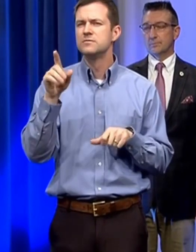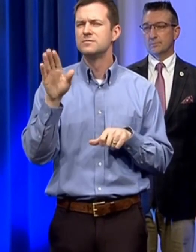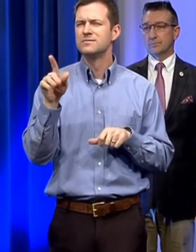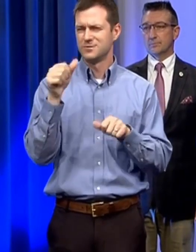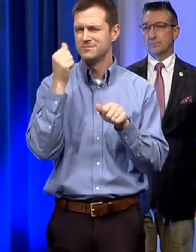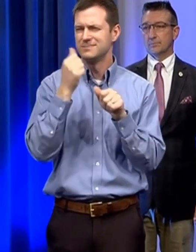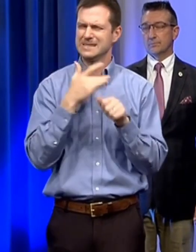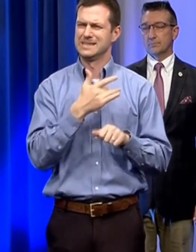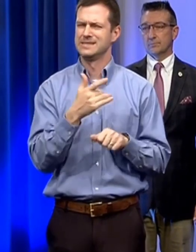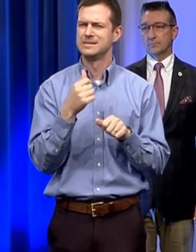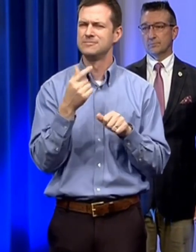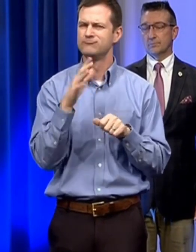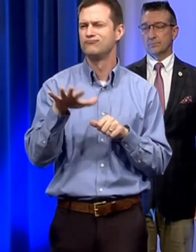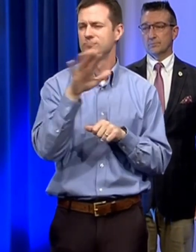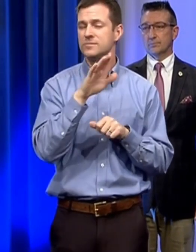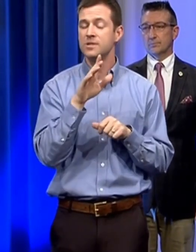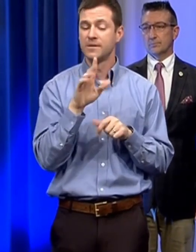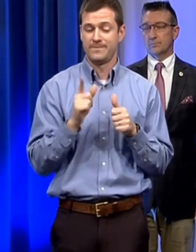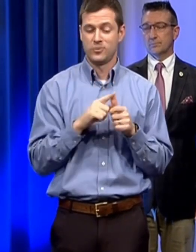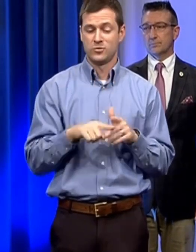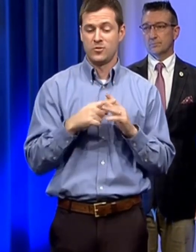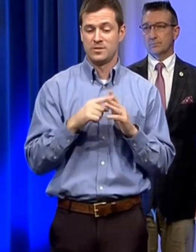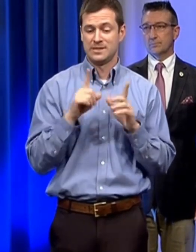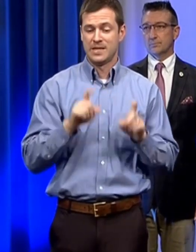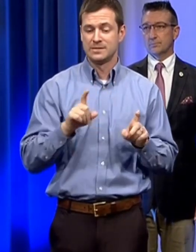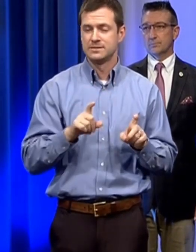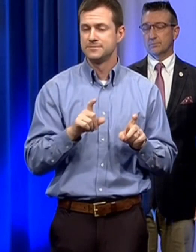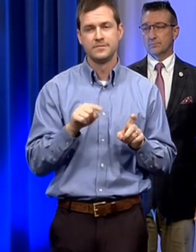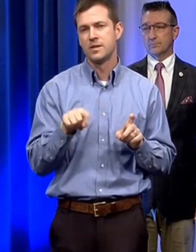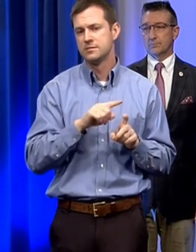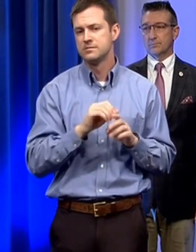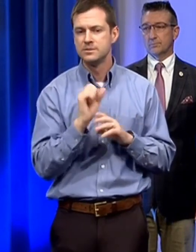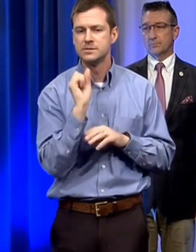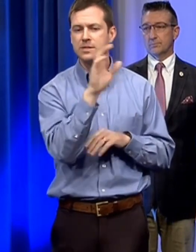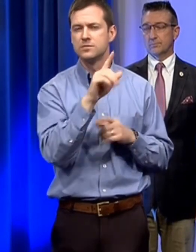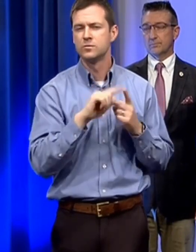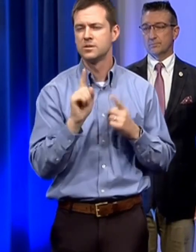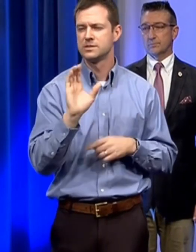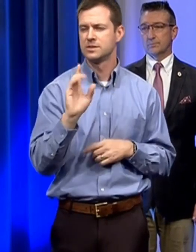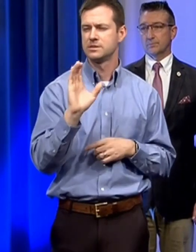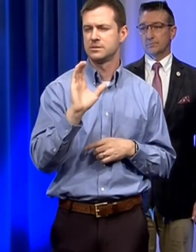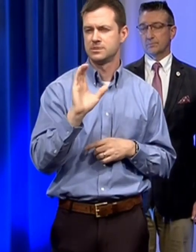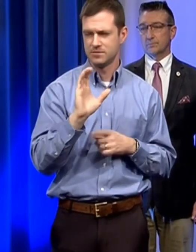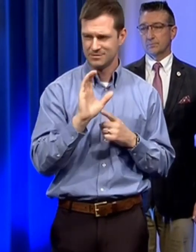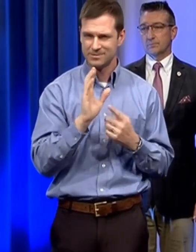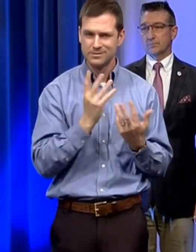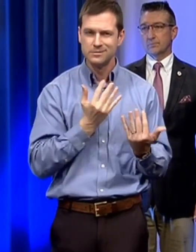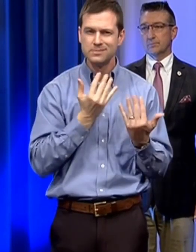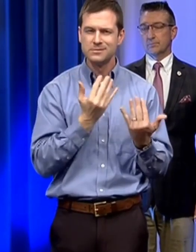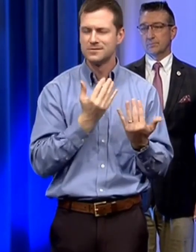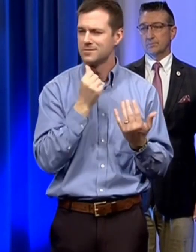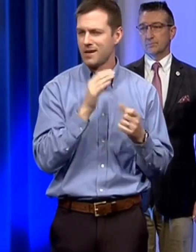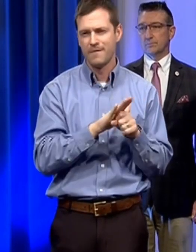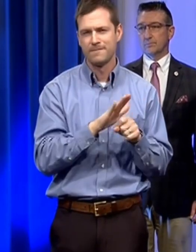nationally all those tests had to be sent to cdc uh it was a slow process and difficult to get tests done because there just wasn't